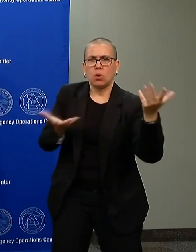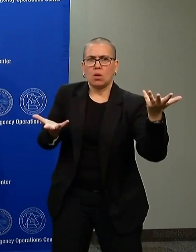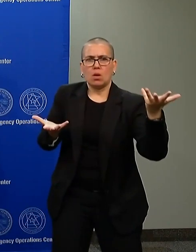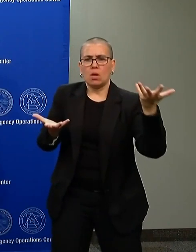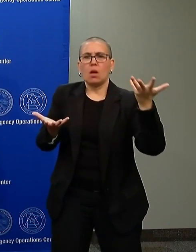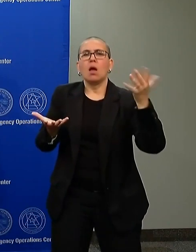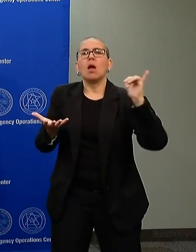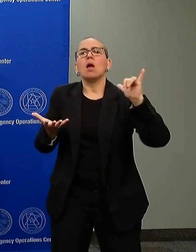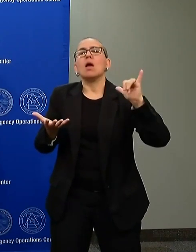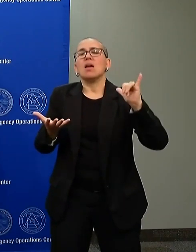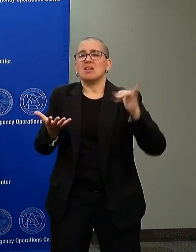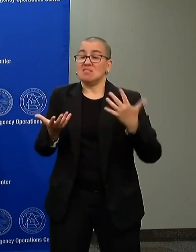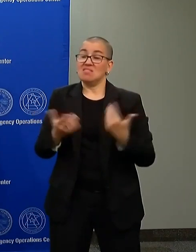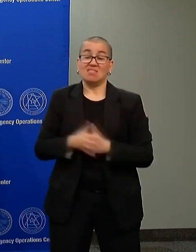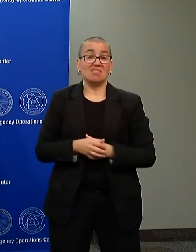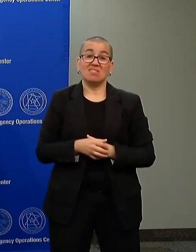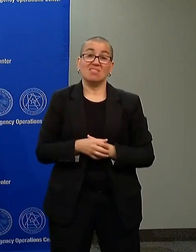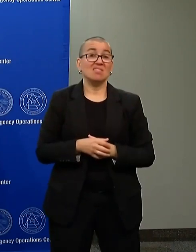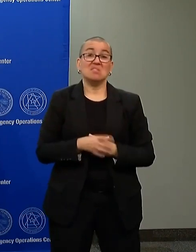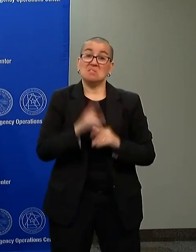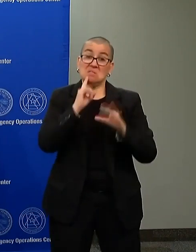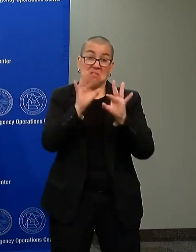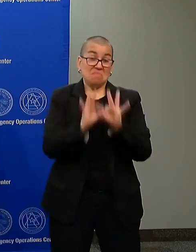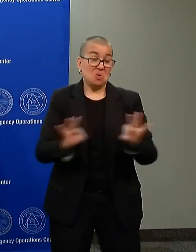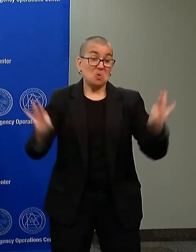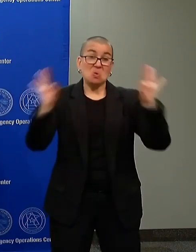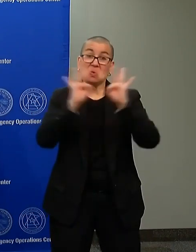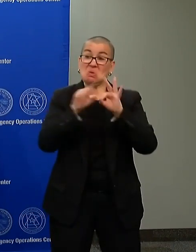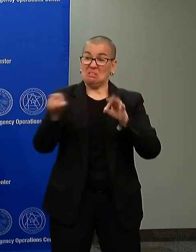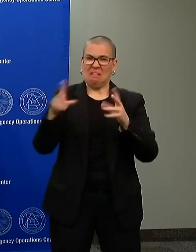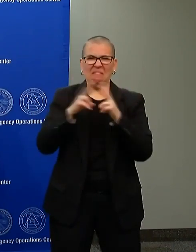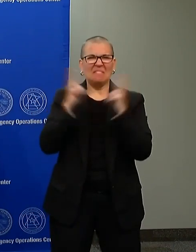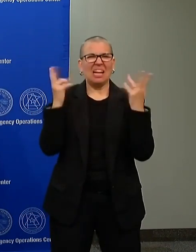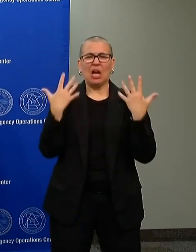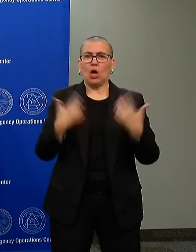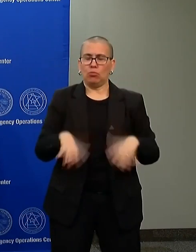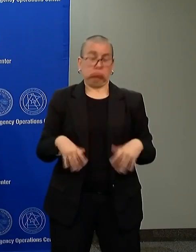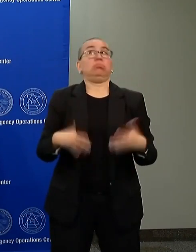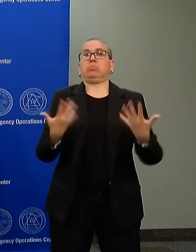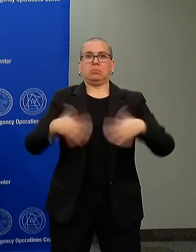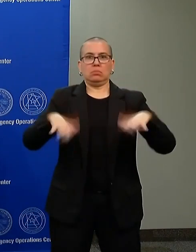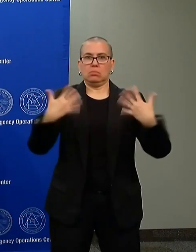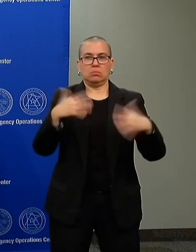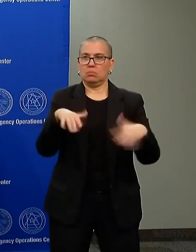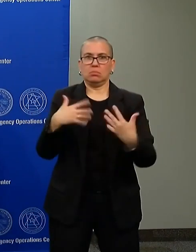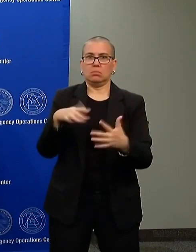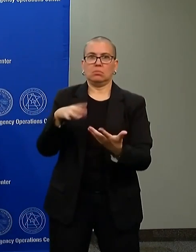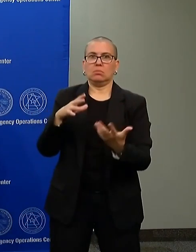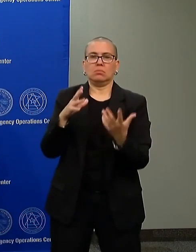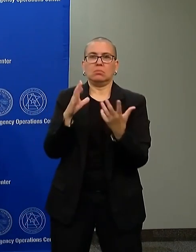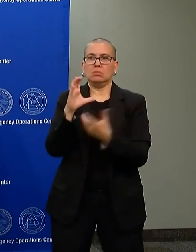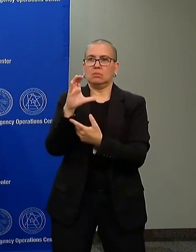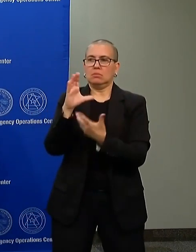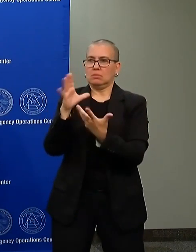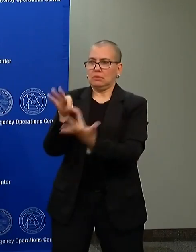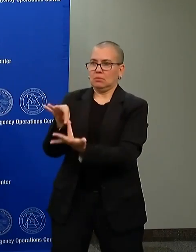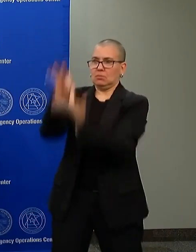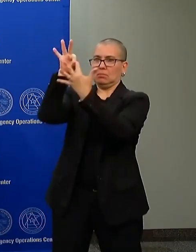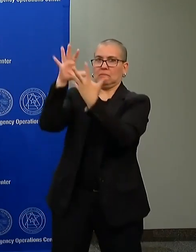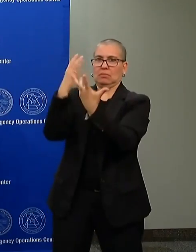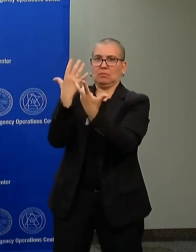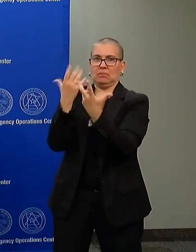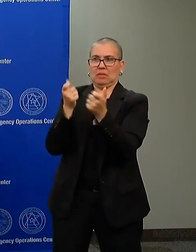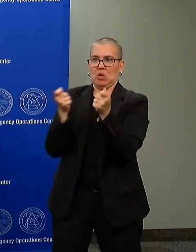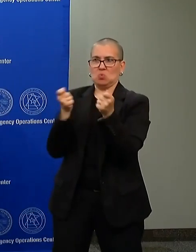really important again for folks to think about the uniqueness of our nation of protecting civil liberties is to make sure that civilian control of the military and